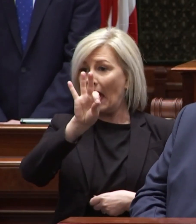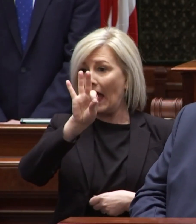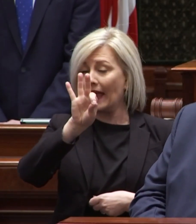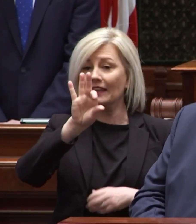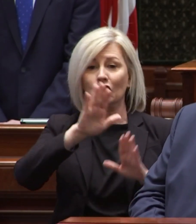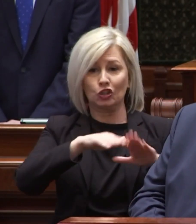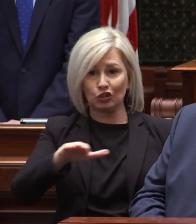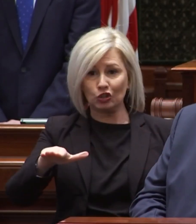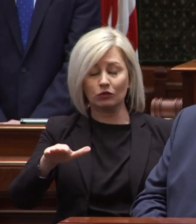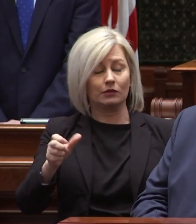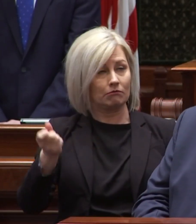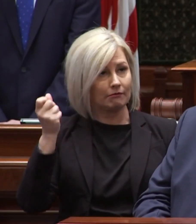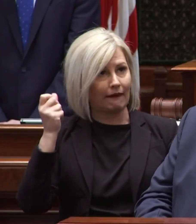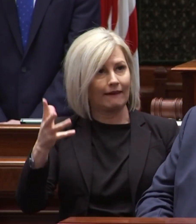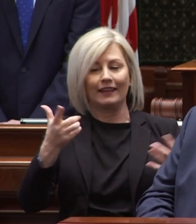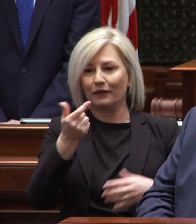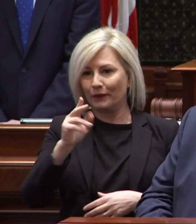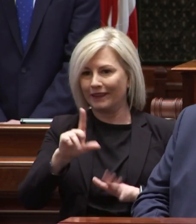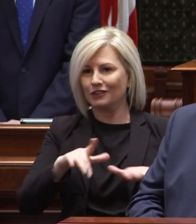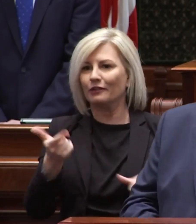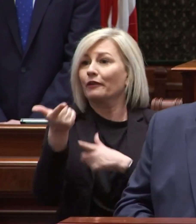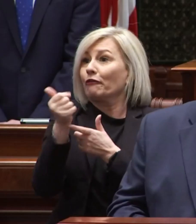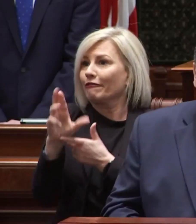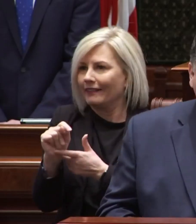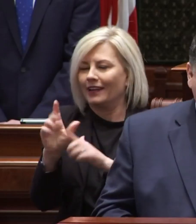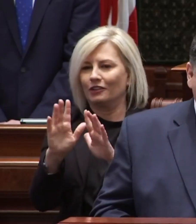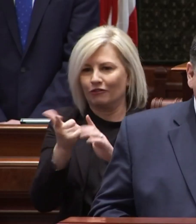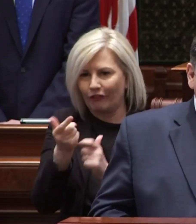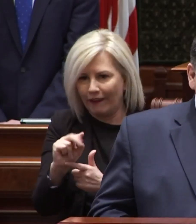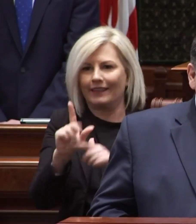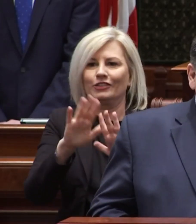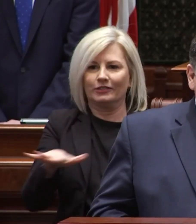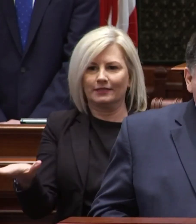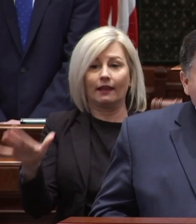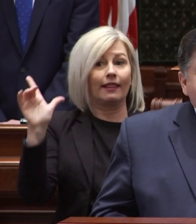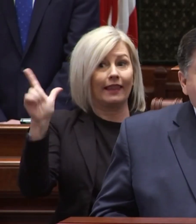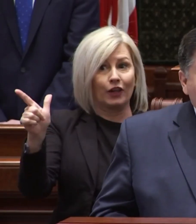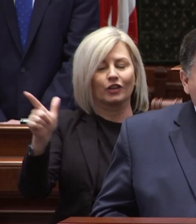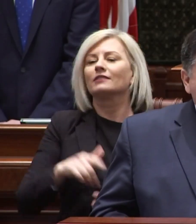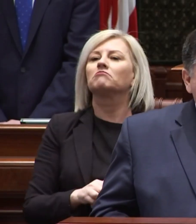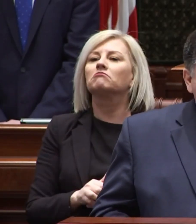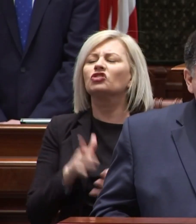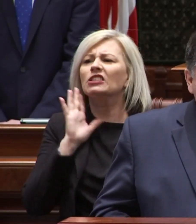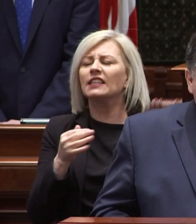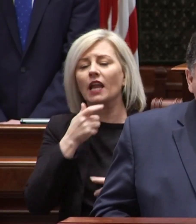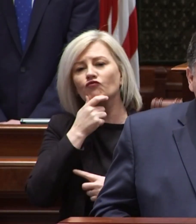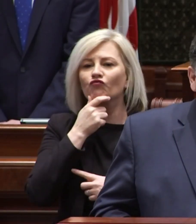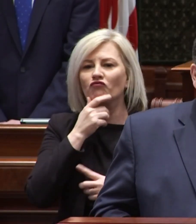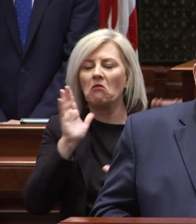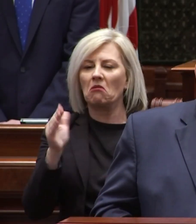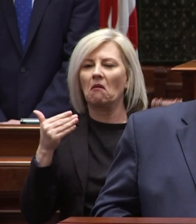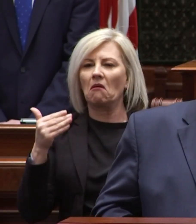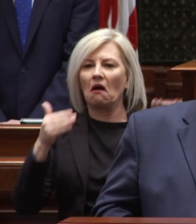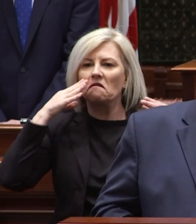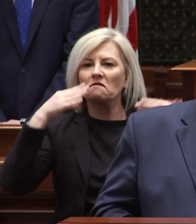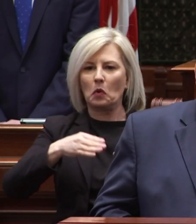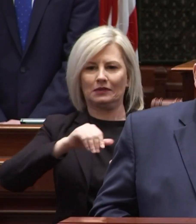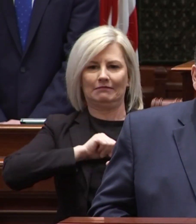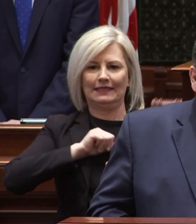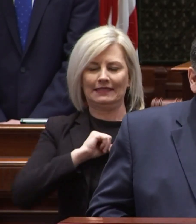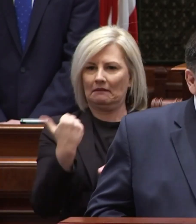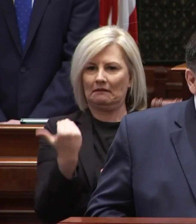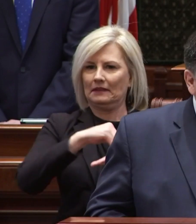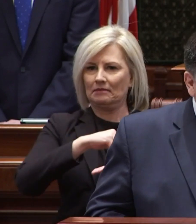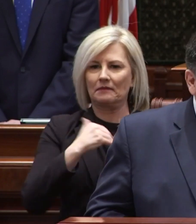and dozens of grandchildren and great-grandchildren later, Joyce decided that she could focus on herself once